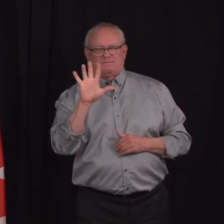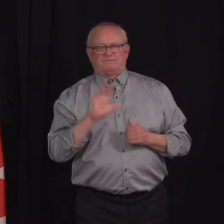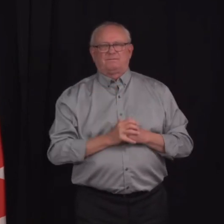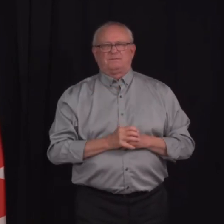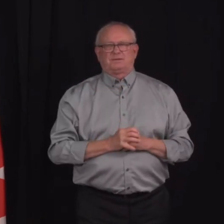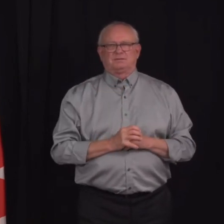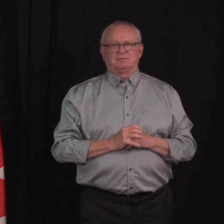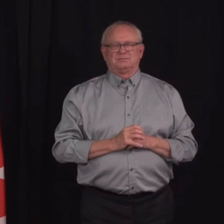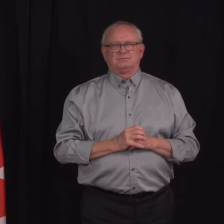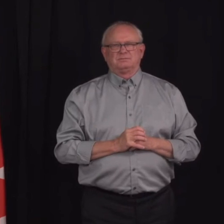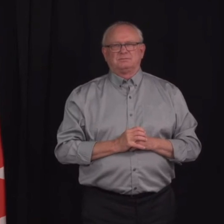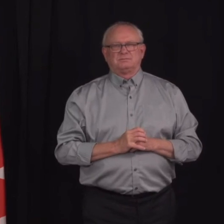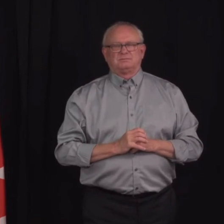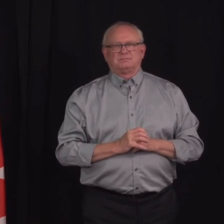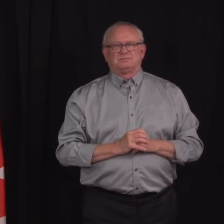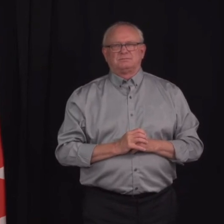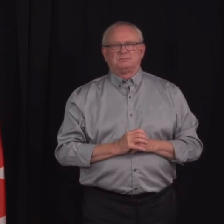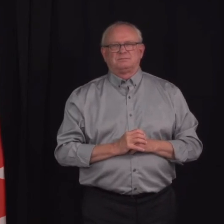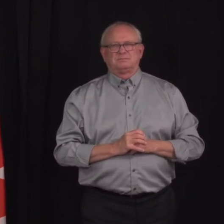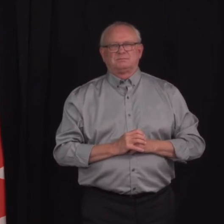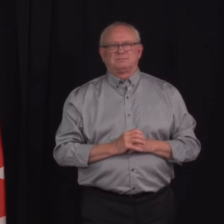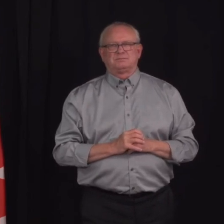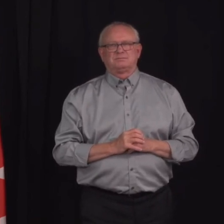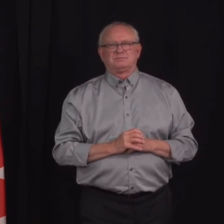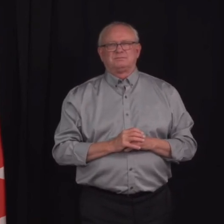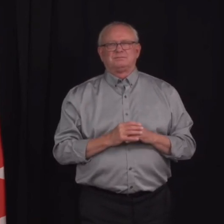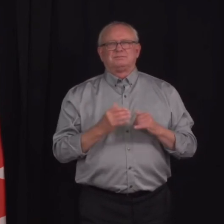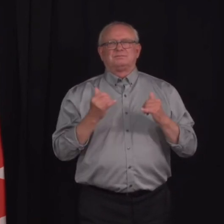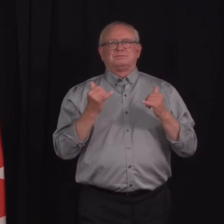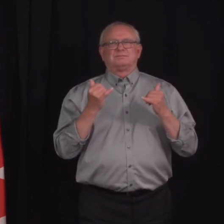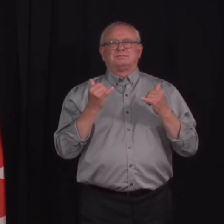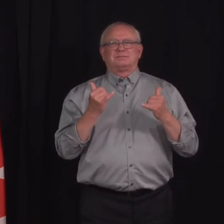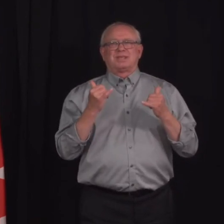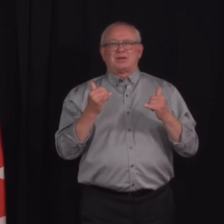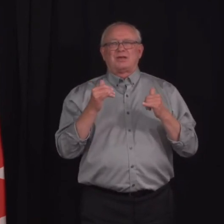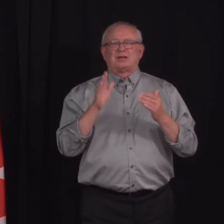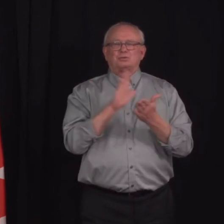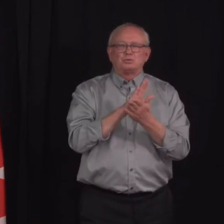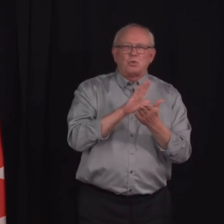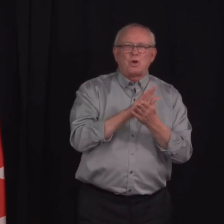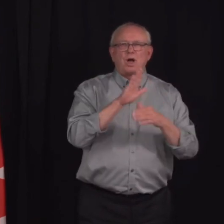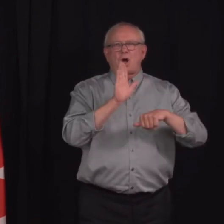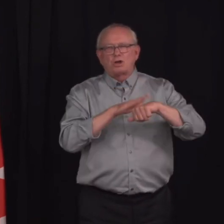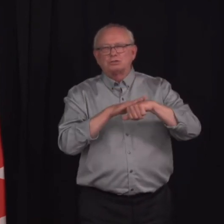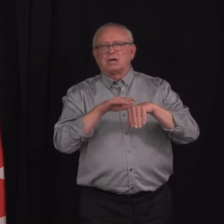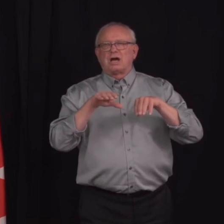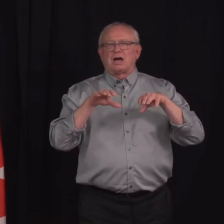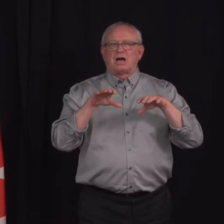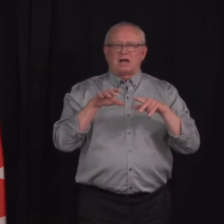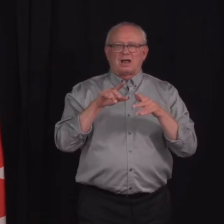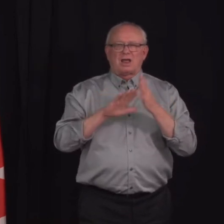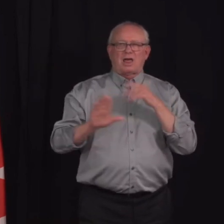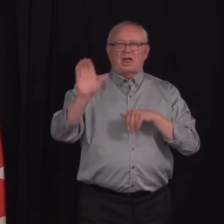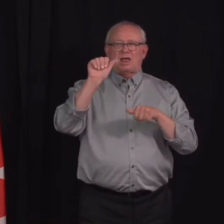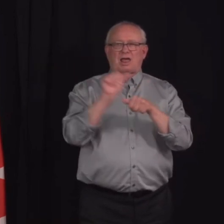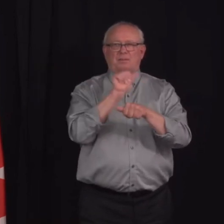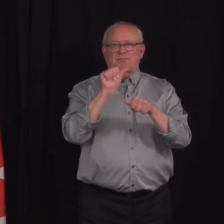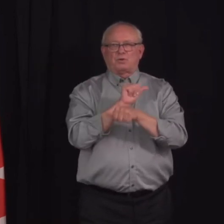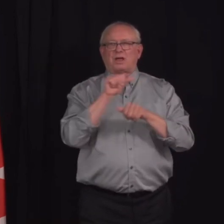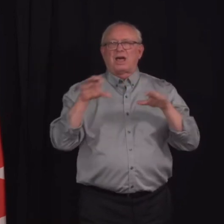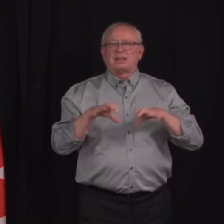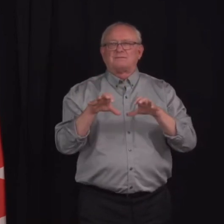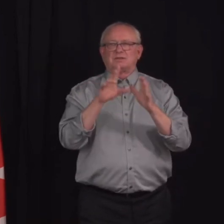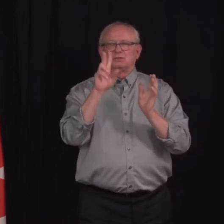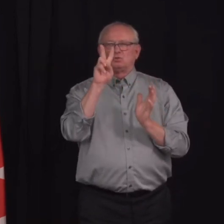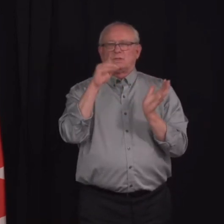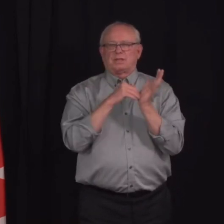just over 2,800 active cases province-wide, which is the lowest that it's been since October